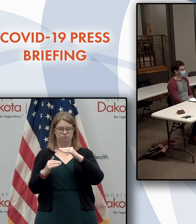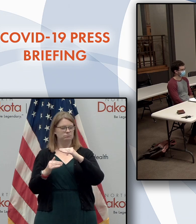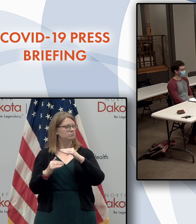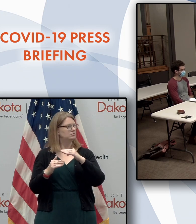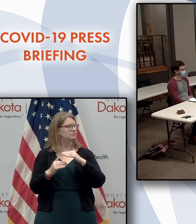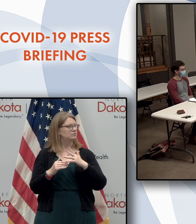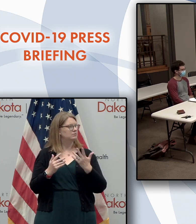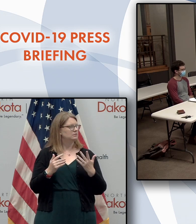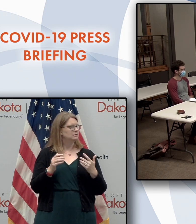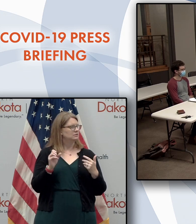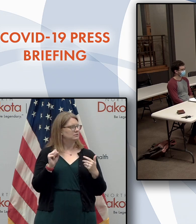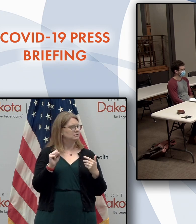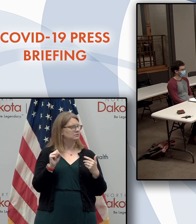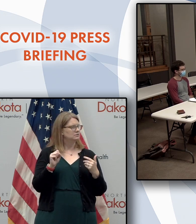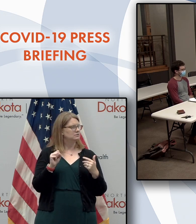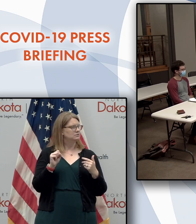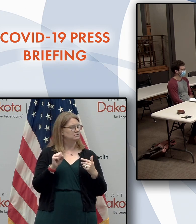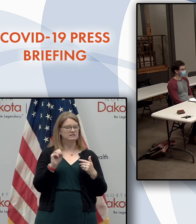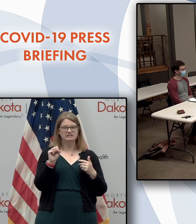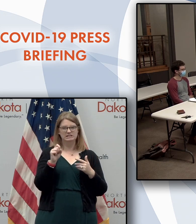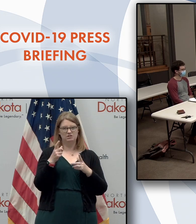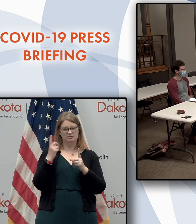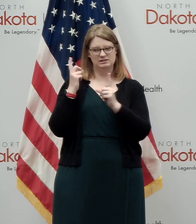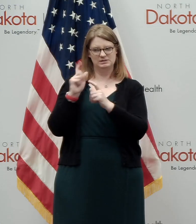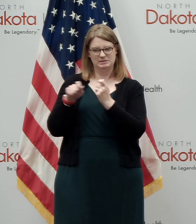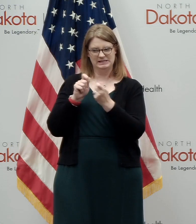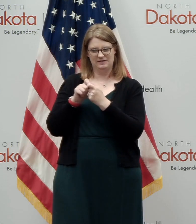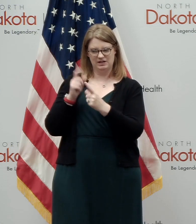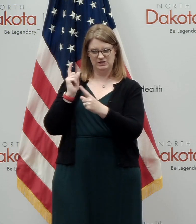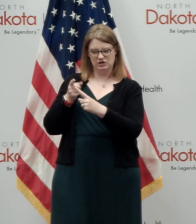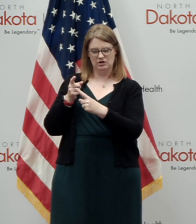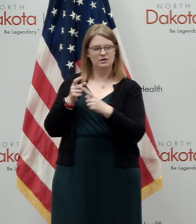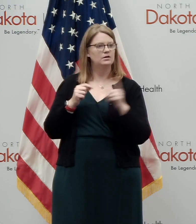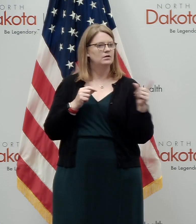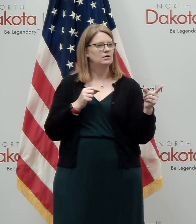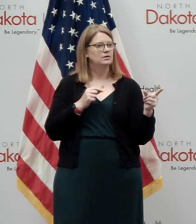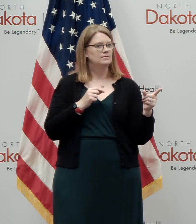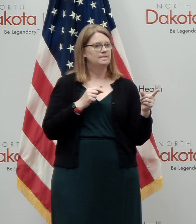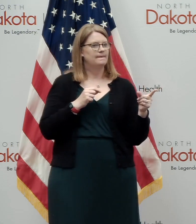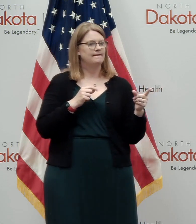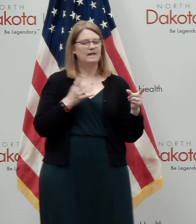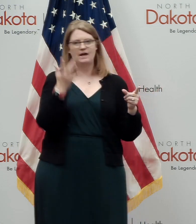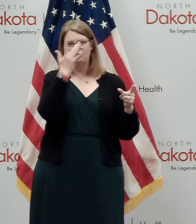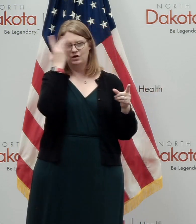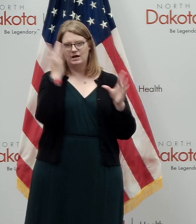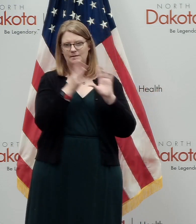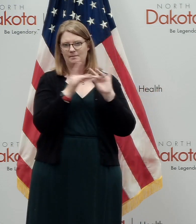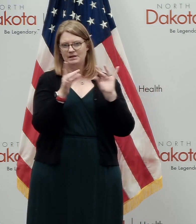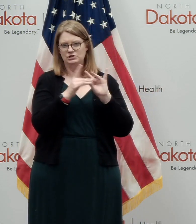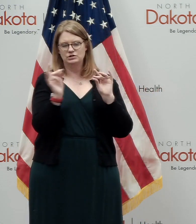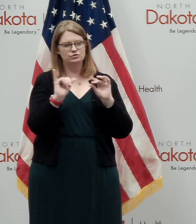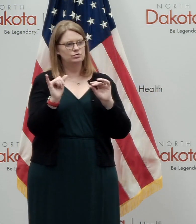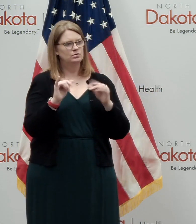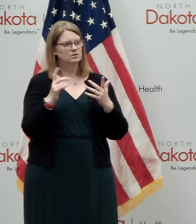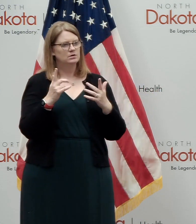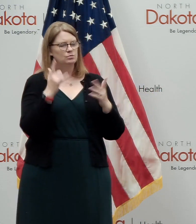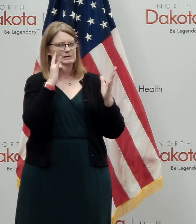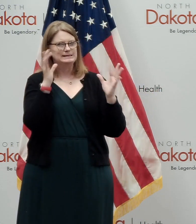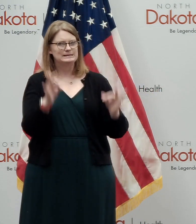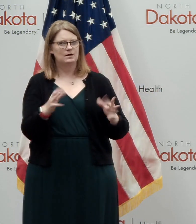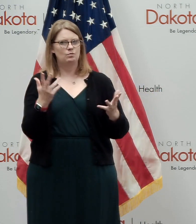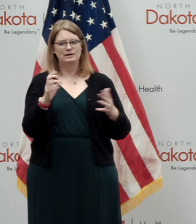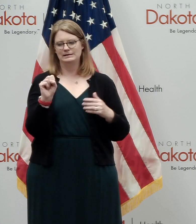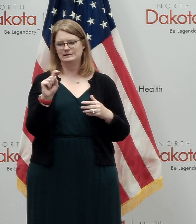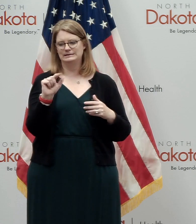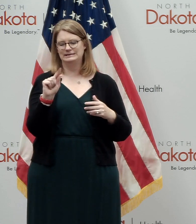wouldn't a static target be a better goal? Uh, thank you for bringing that up. We did, uh, I forgot to mention that today, but we did make a decision today that